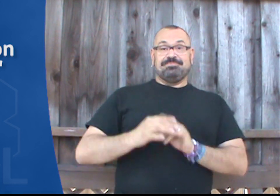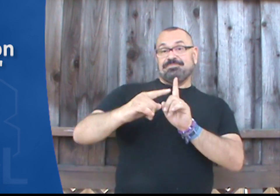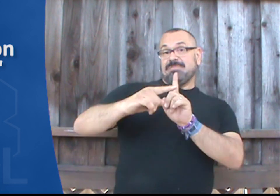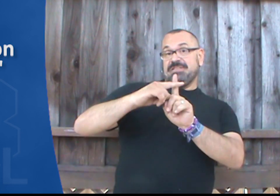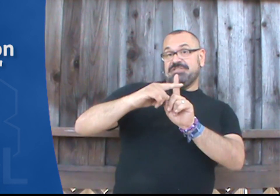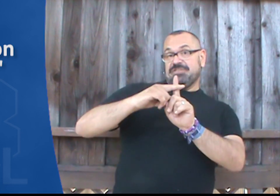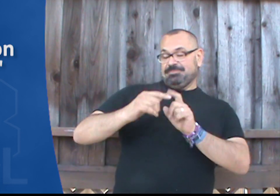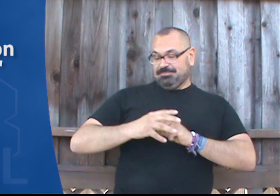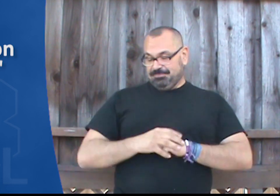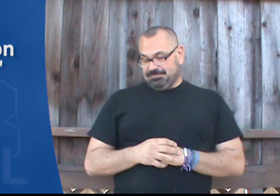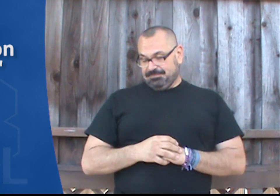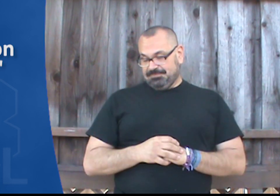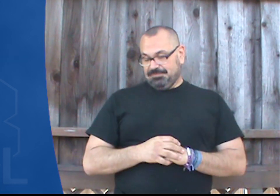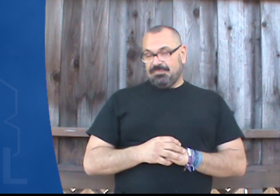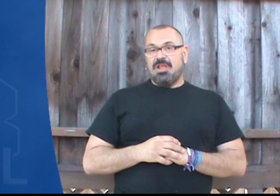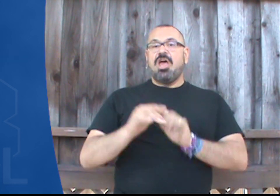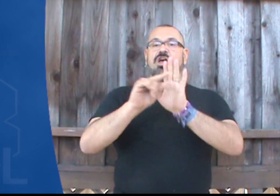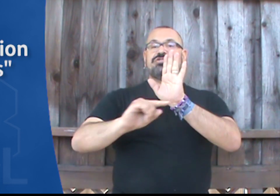Addition. Addition. Subtraction.